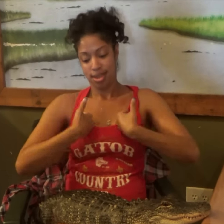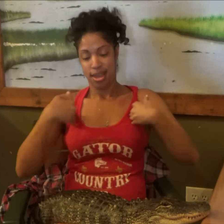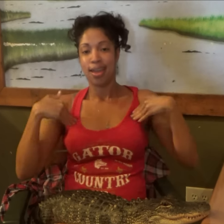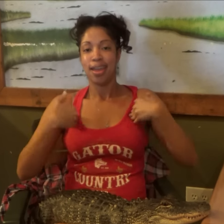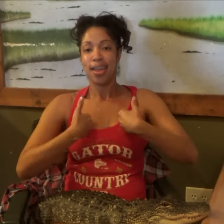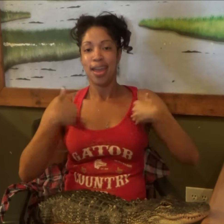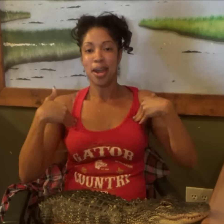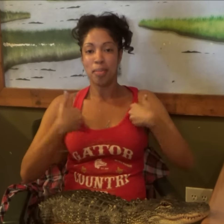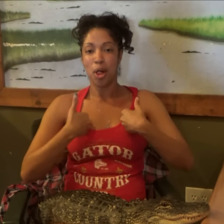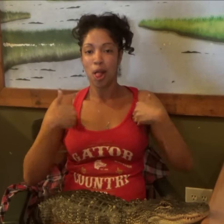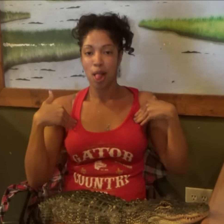Animal.